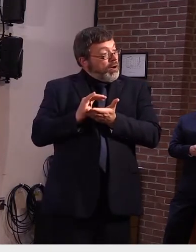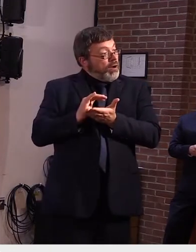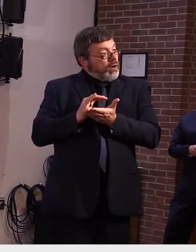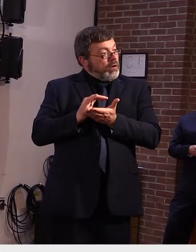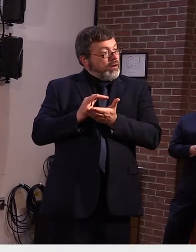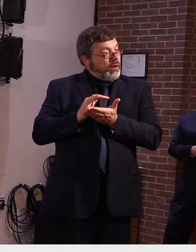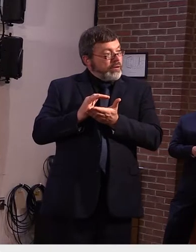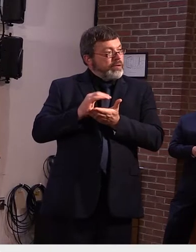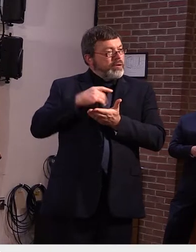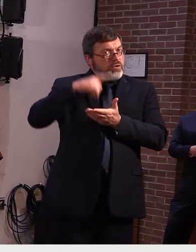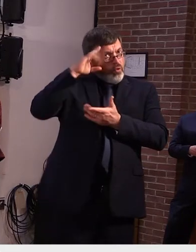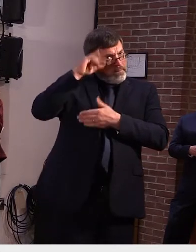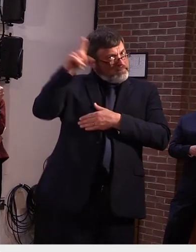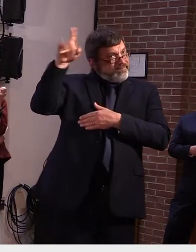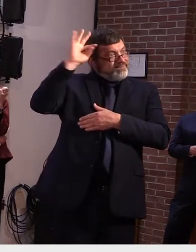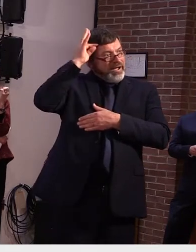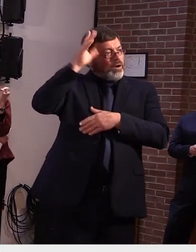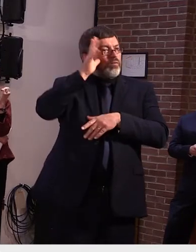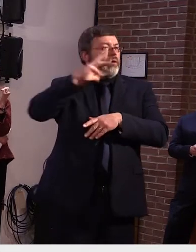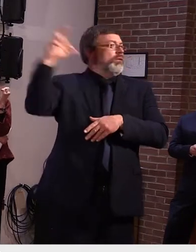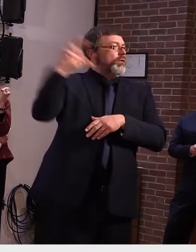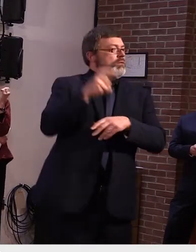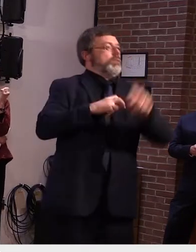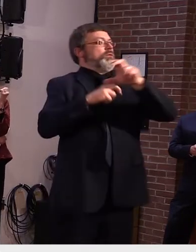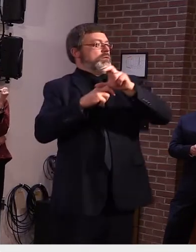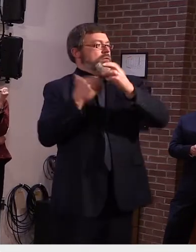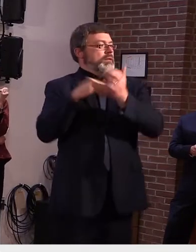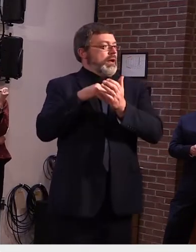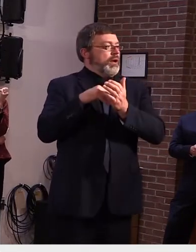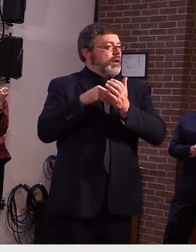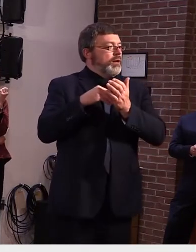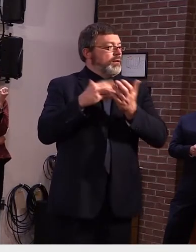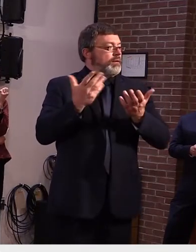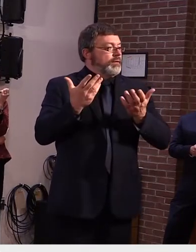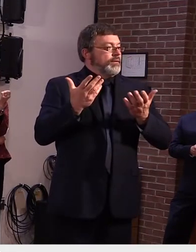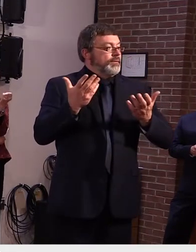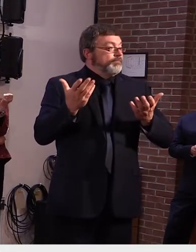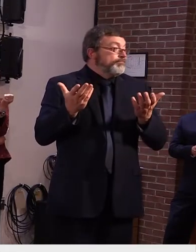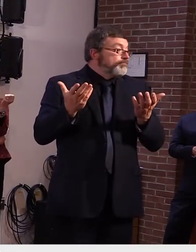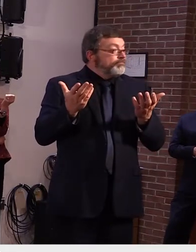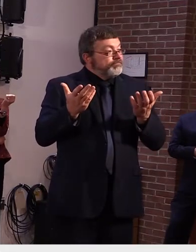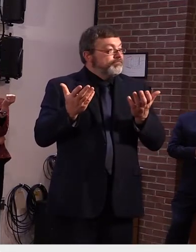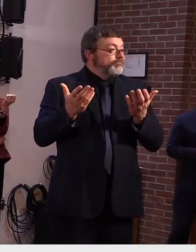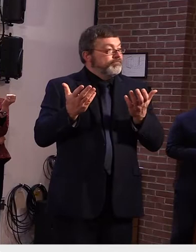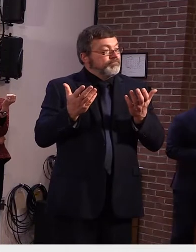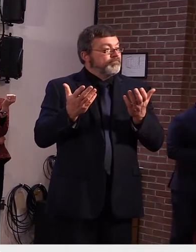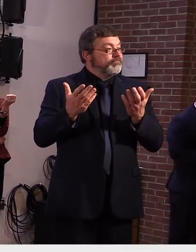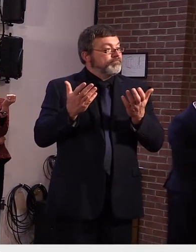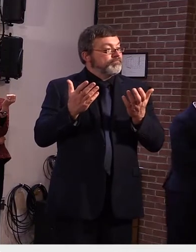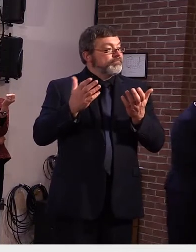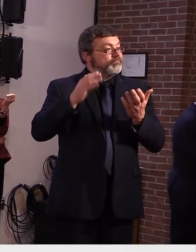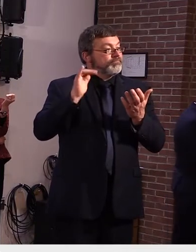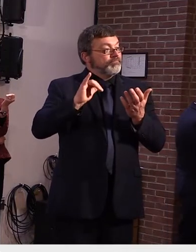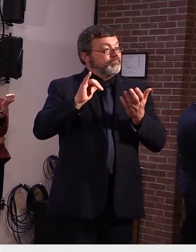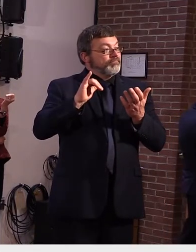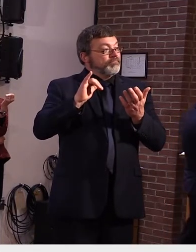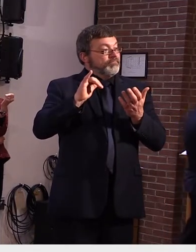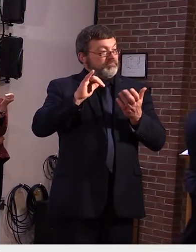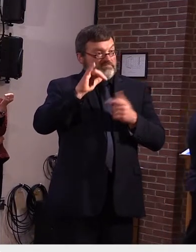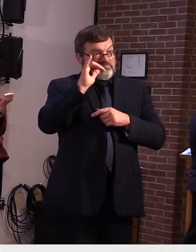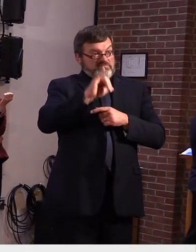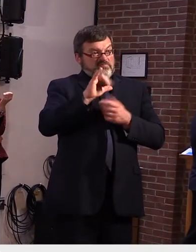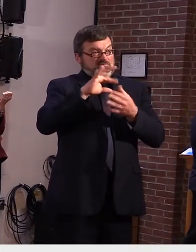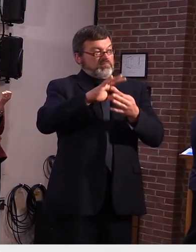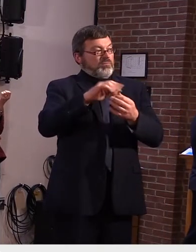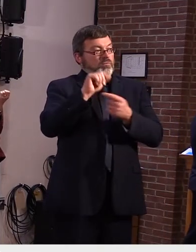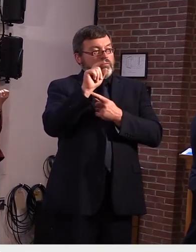funding um runs out with regards to the hundred dollar benefit that was passed through the